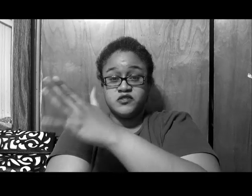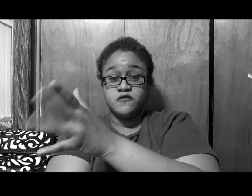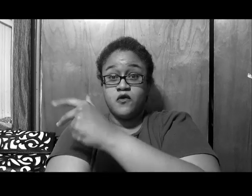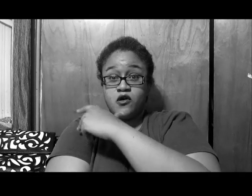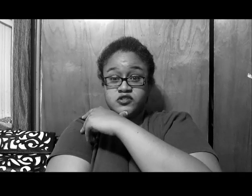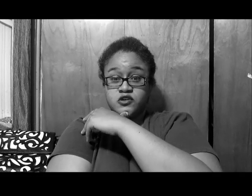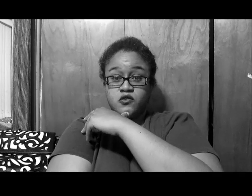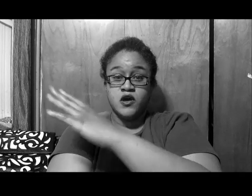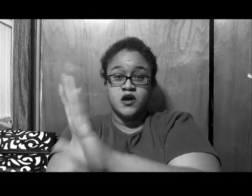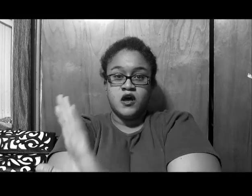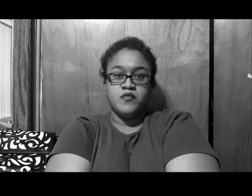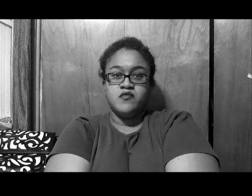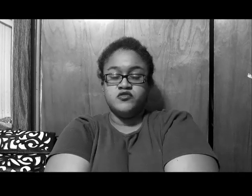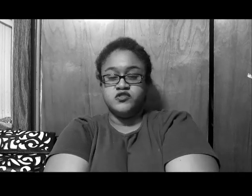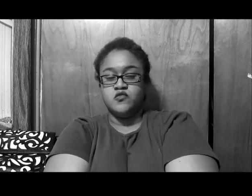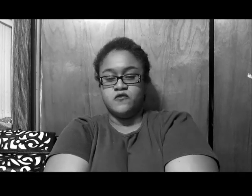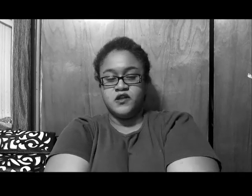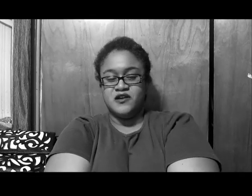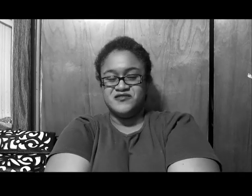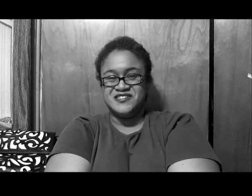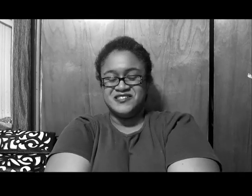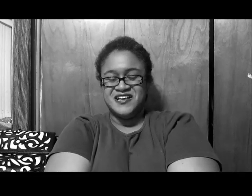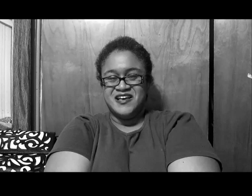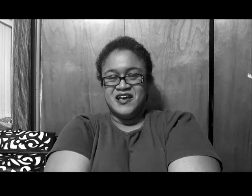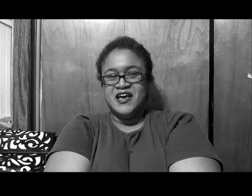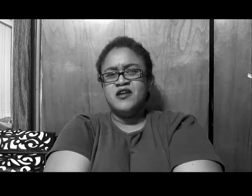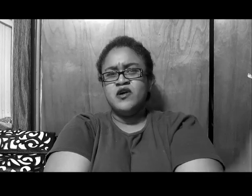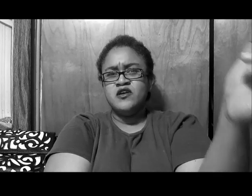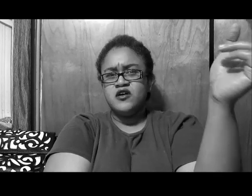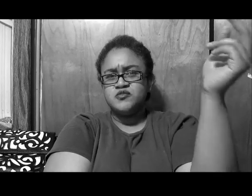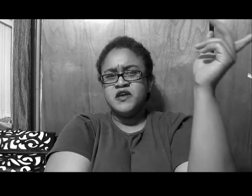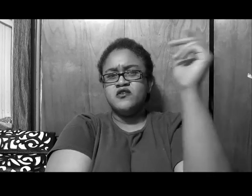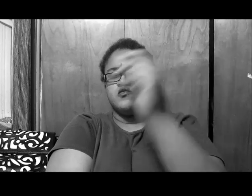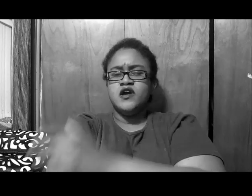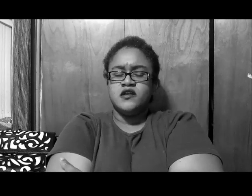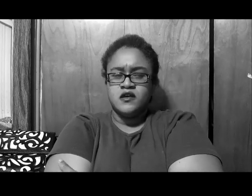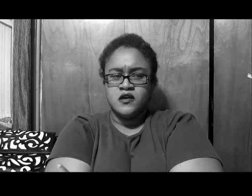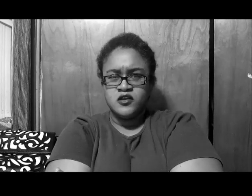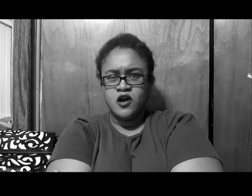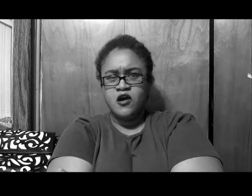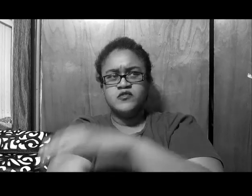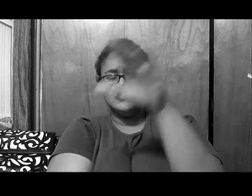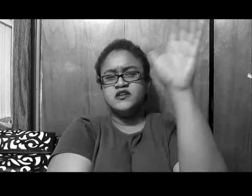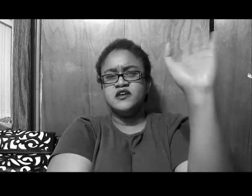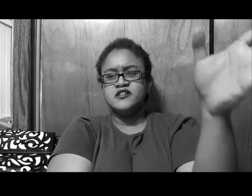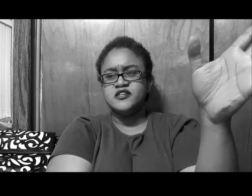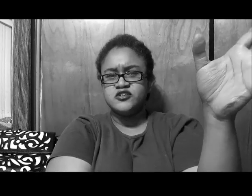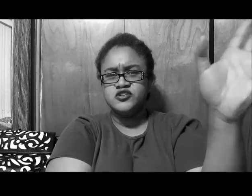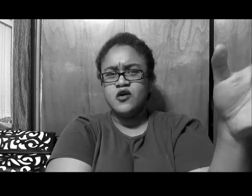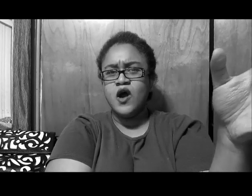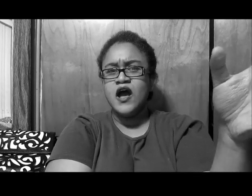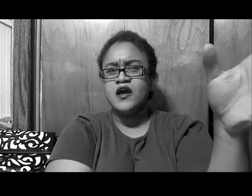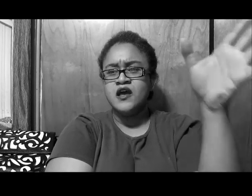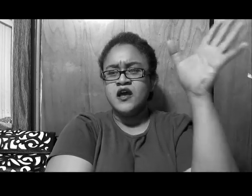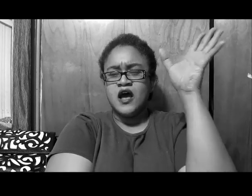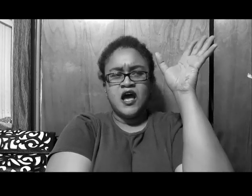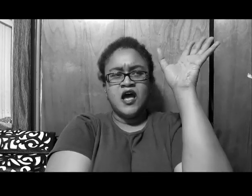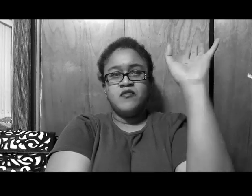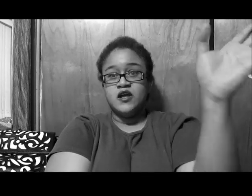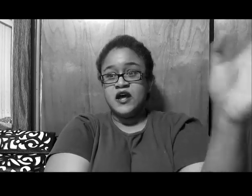so far, so, I'll be able to do some more videos. Anyway, y'all, speaking of rent, y'all almost didn't get this, cause you know why, I haven't, and